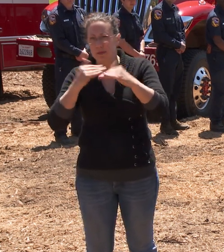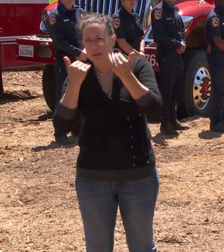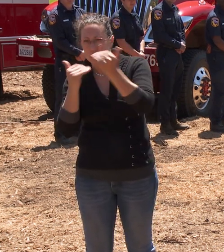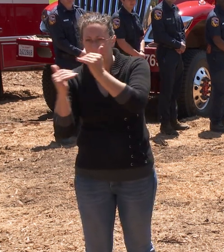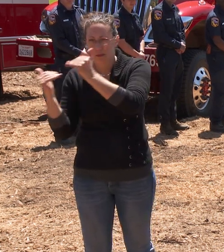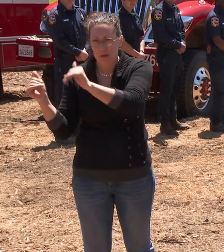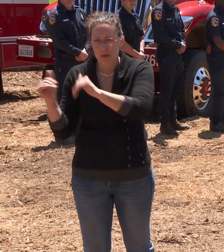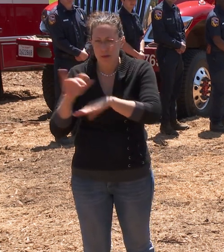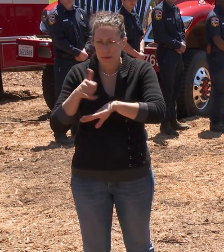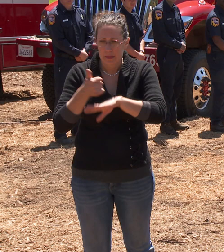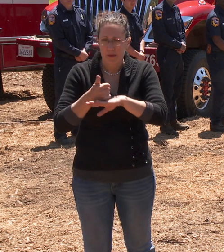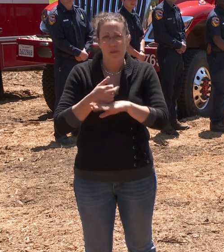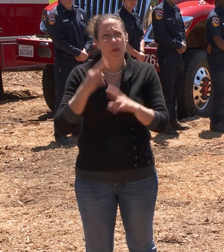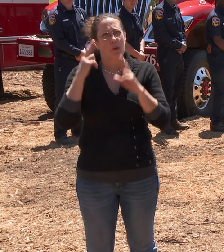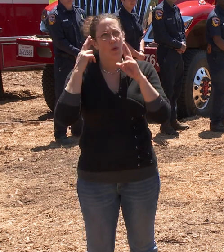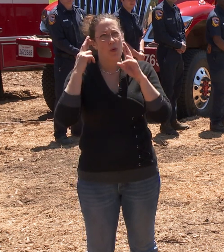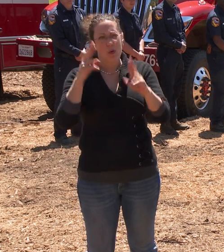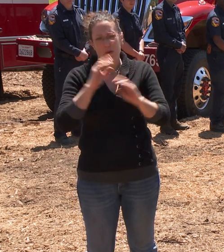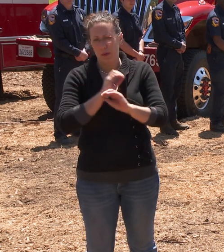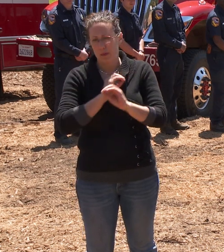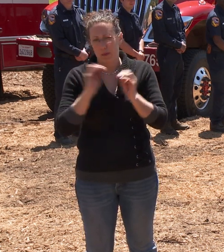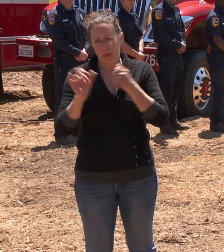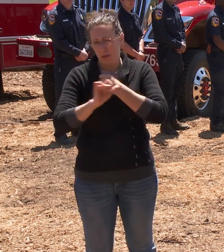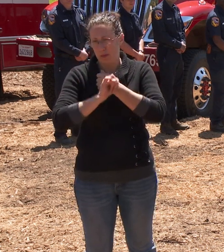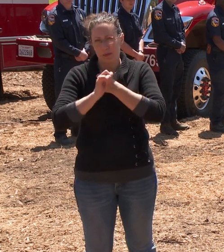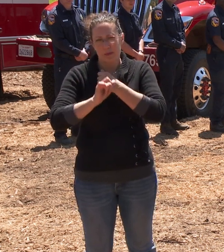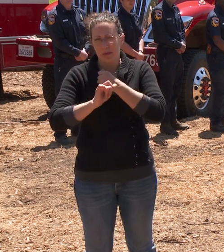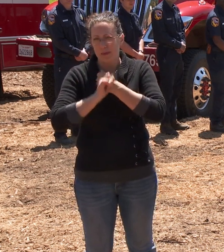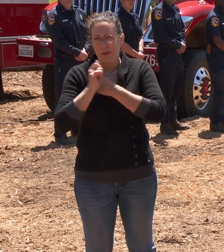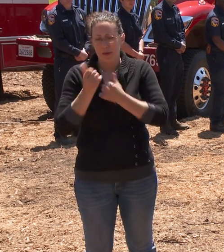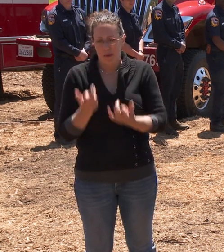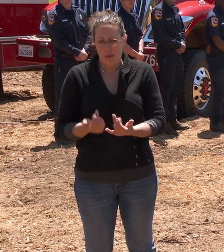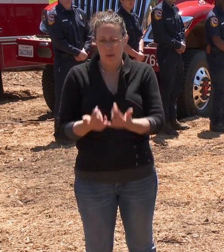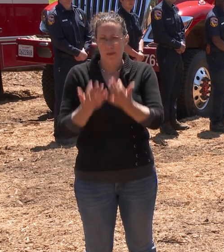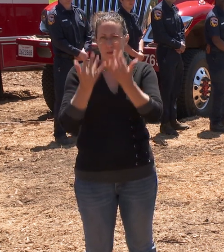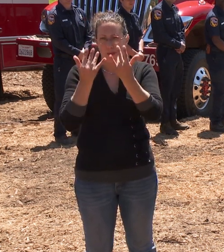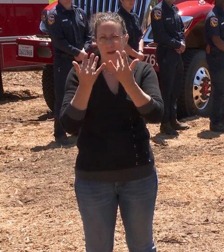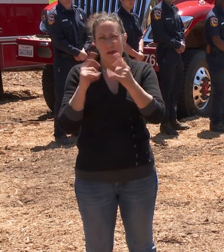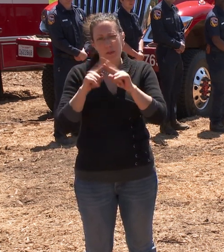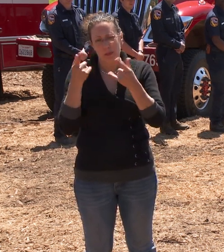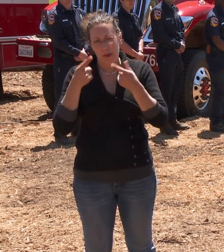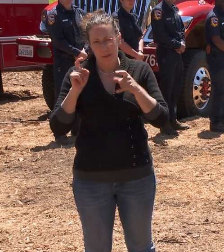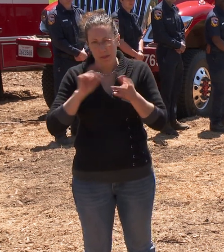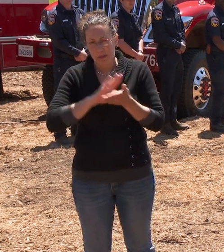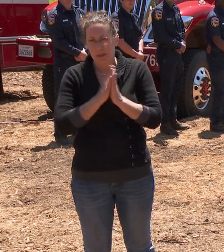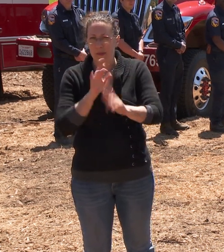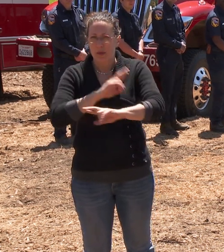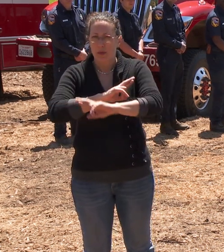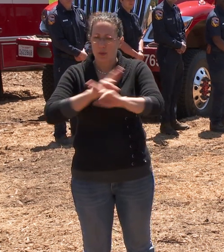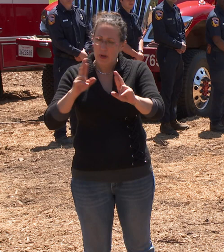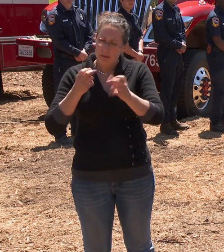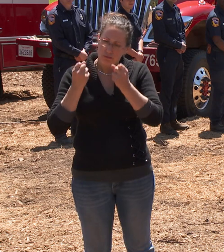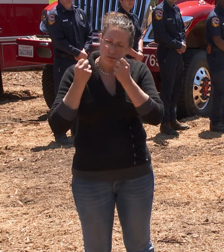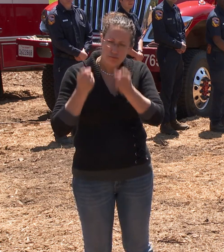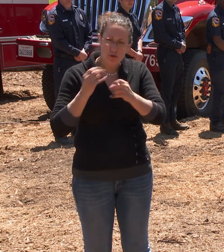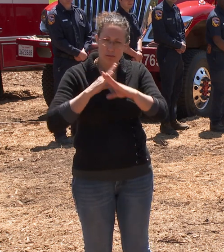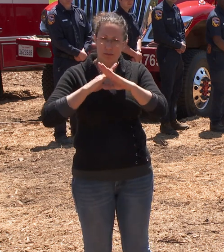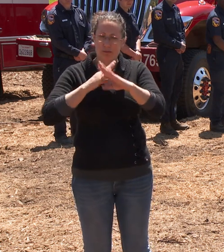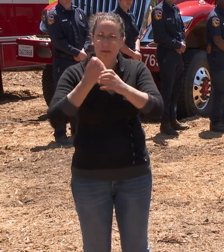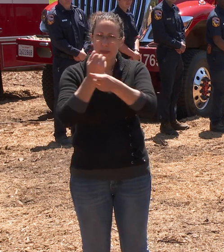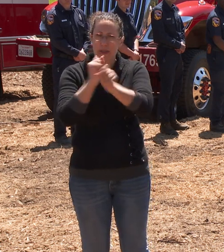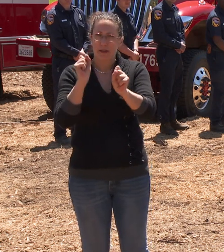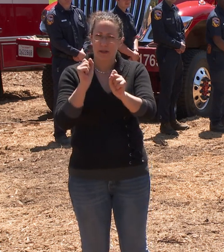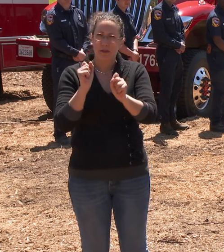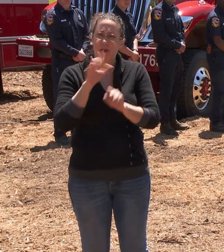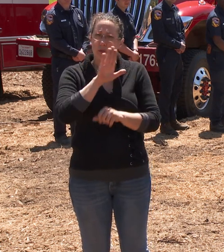is that we do not have to face the threat of wildfire, preparedness remains our strongest defense for ensuring the safety of you